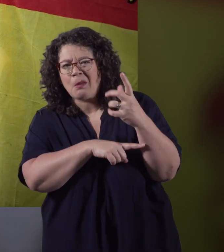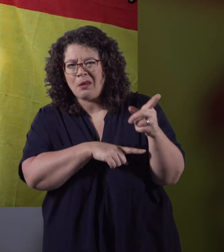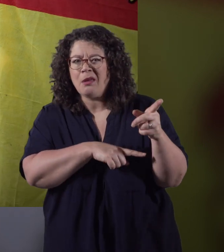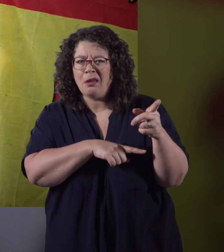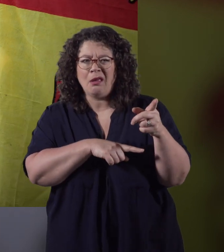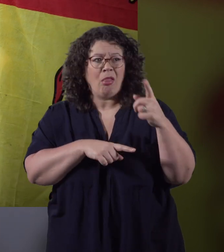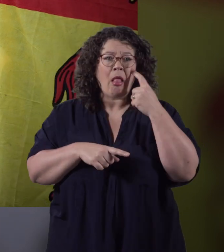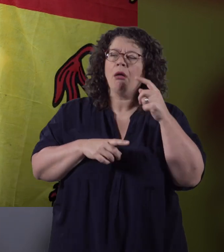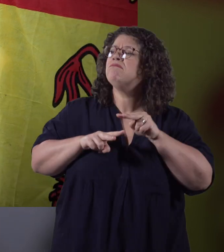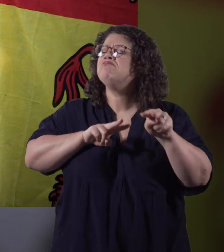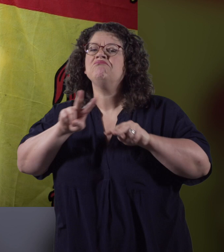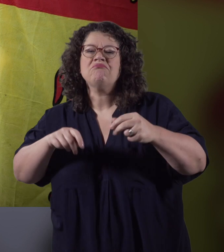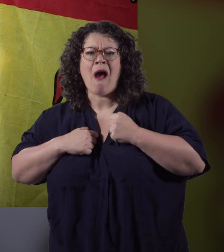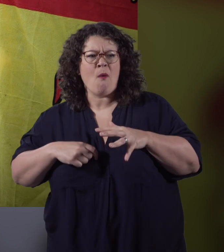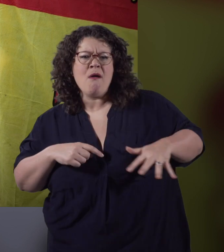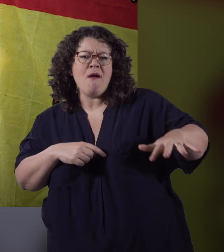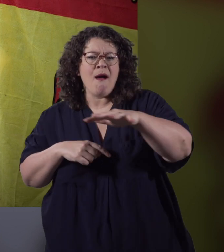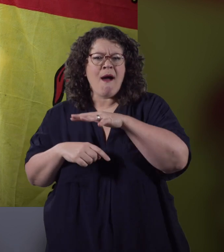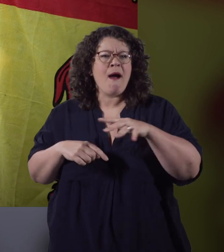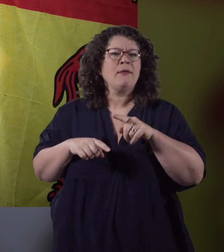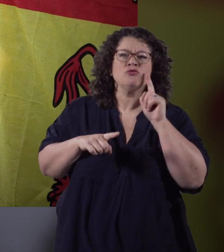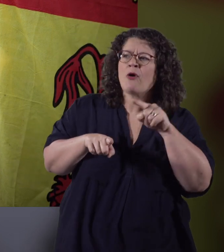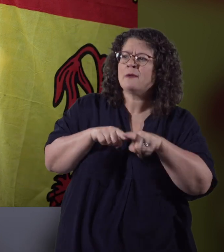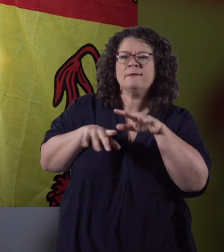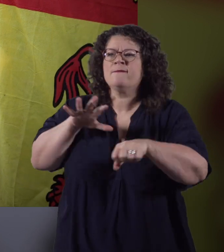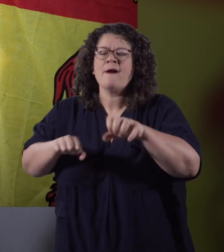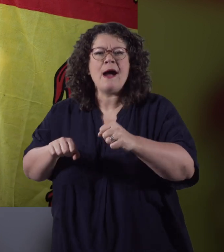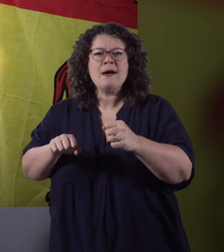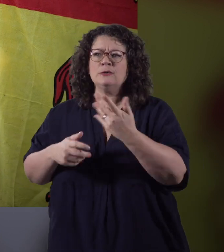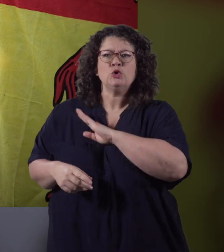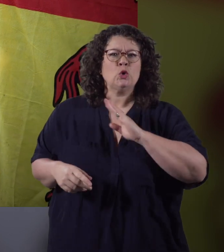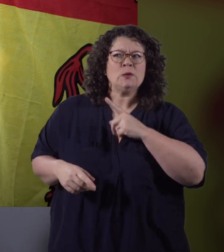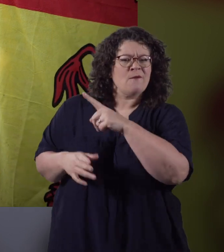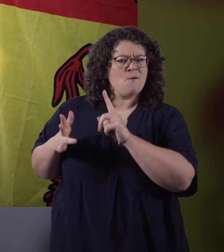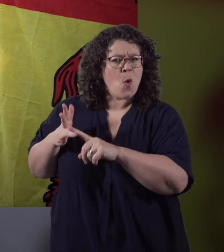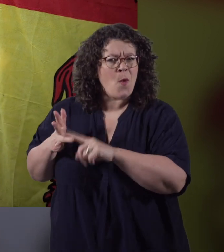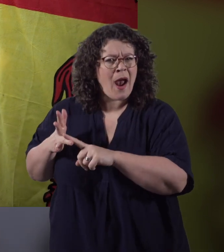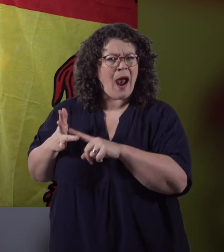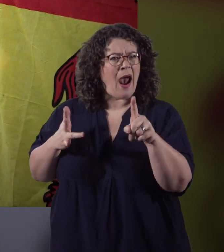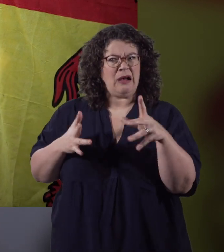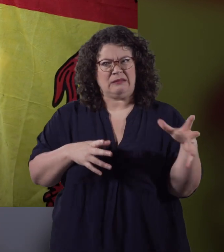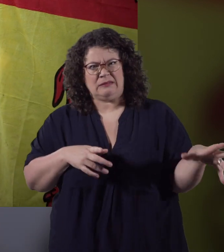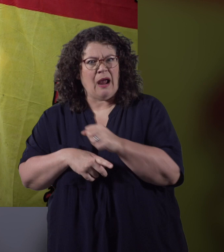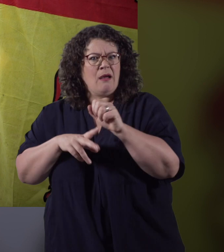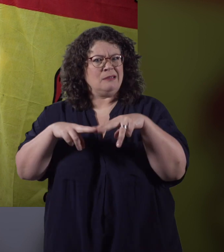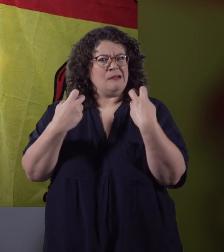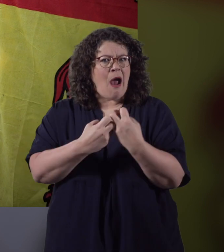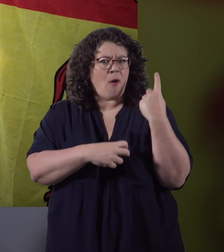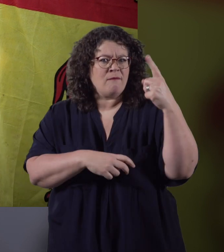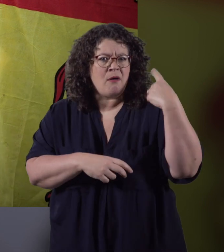They wander our lands in an attempt to entrap any remnants of Owain's followers and transport us to the Tower of London, or an